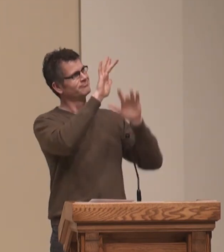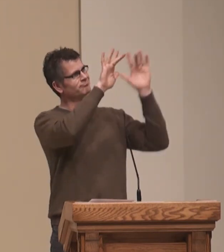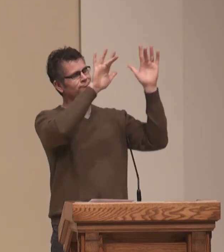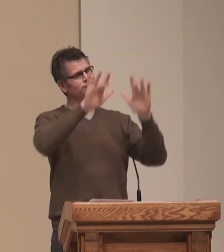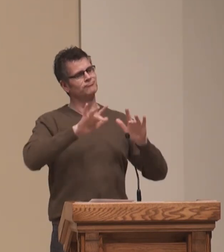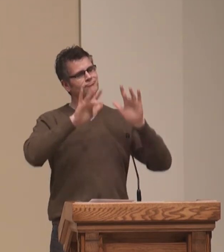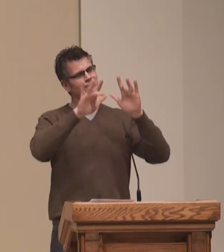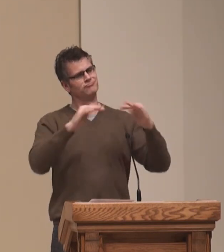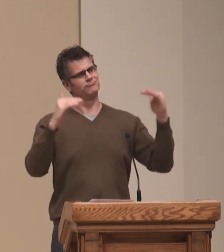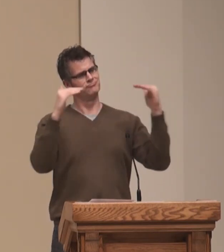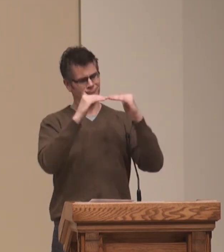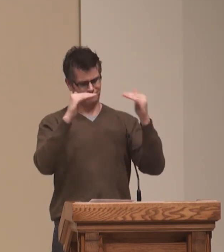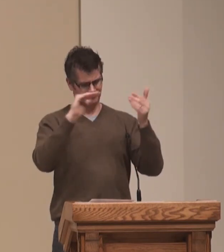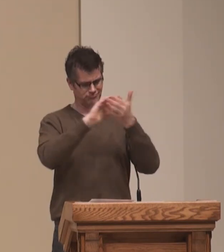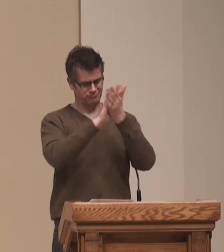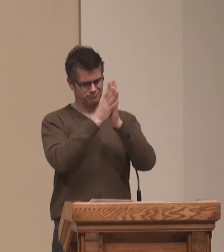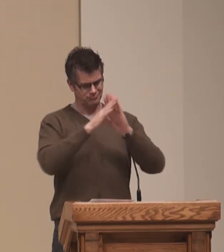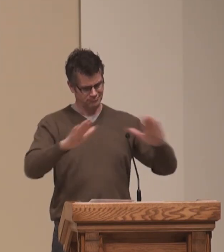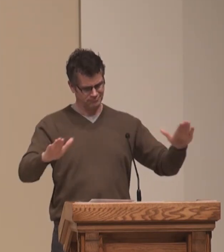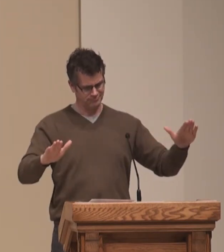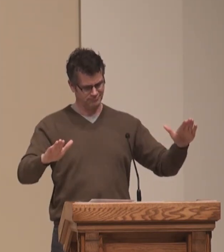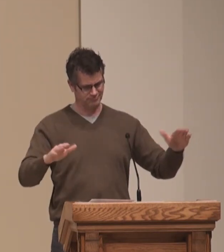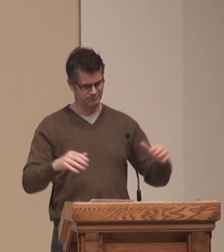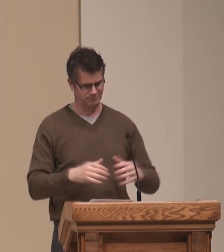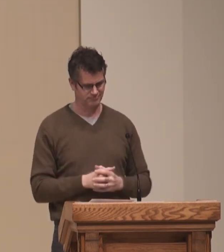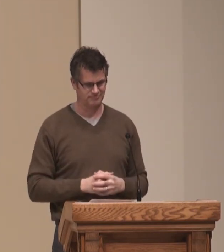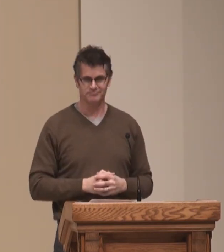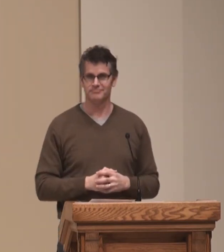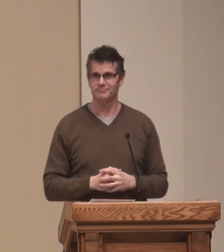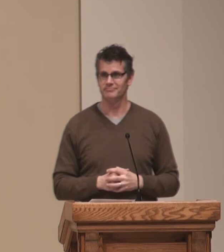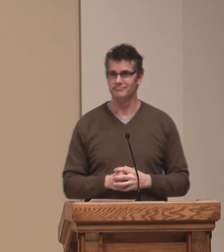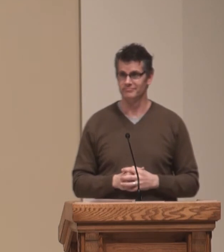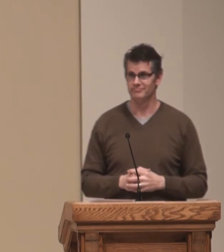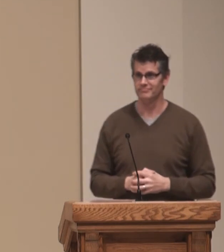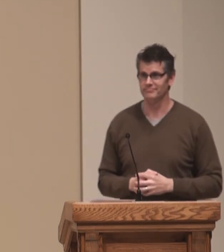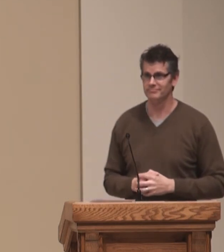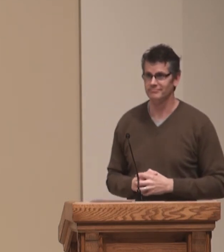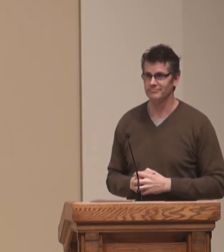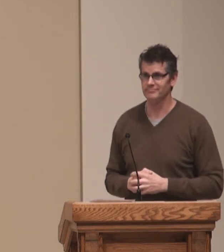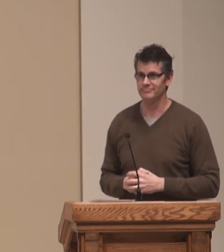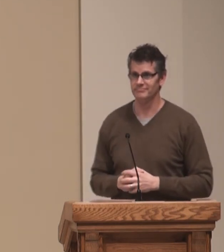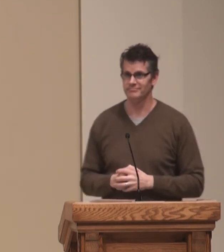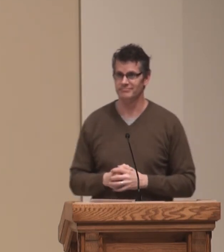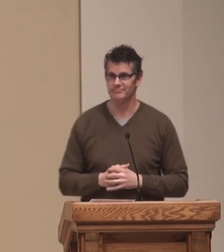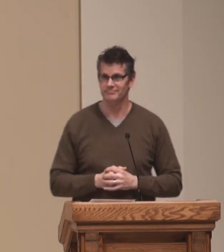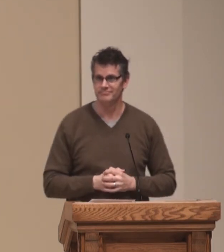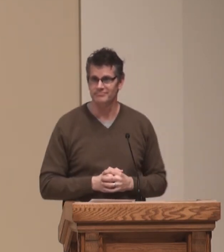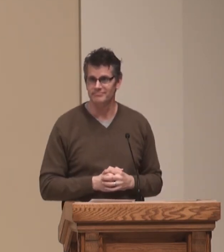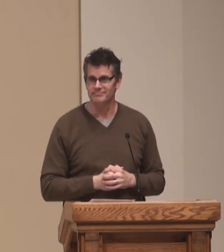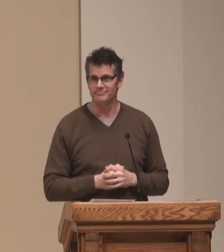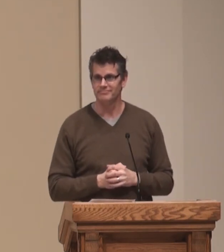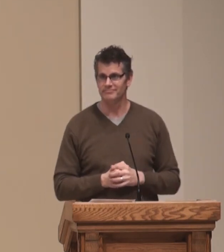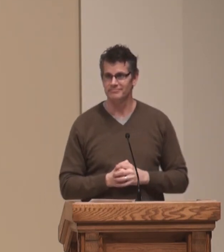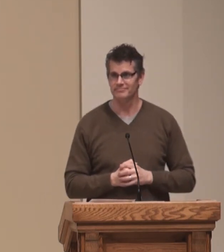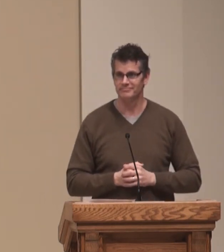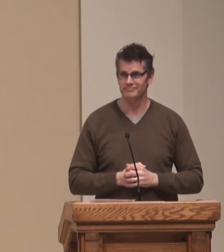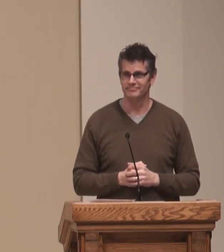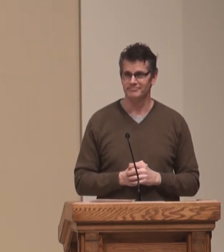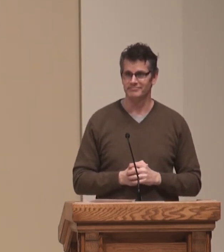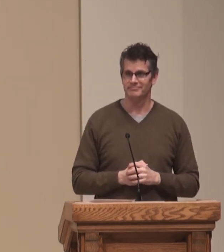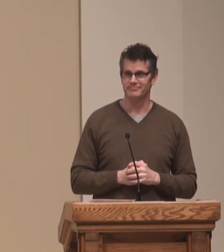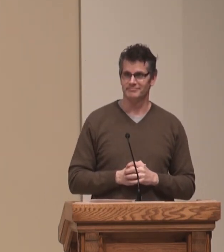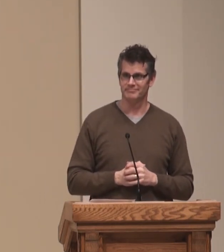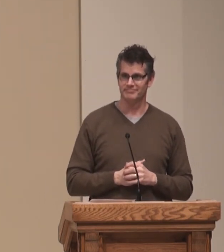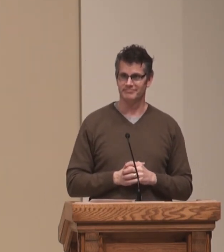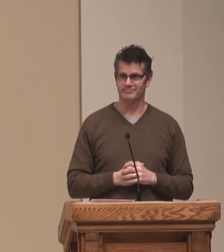may advance secure in the glory of God. The forest and